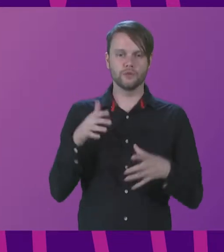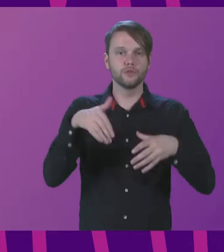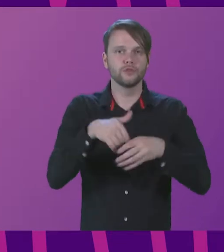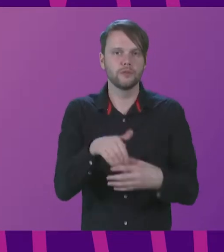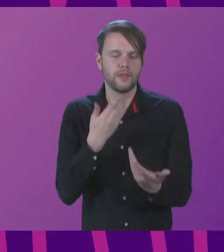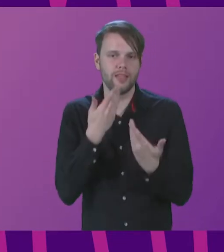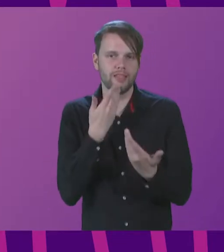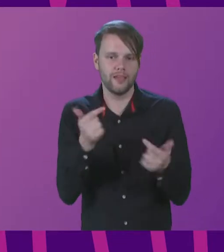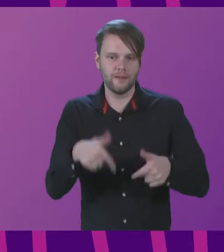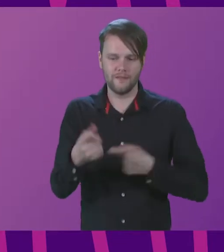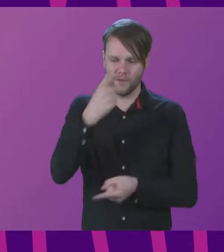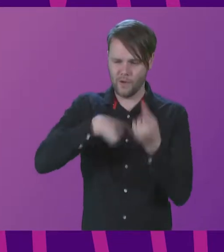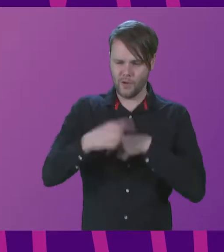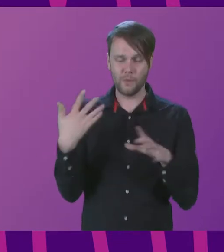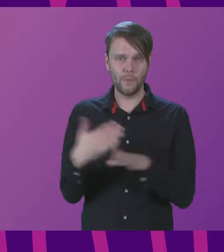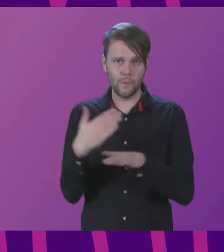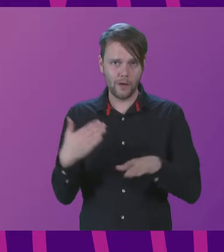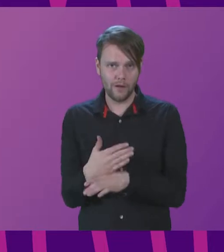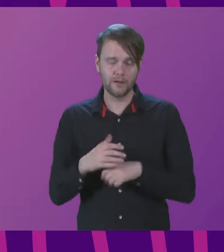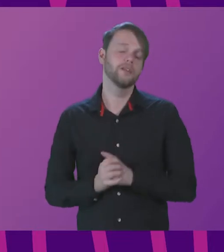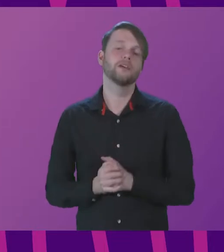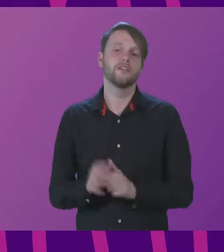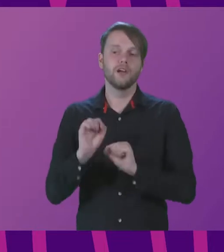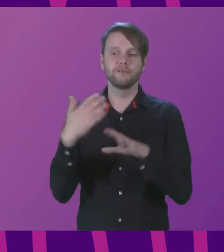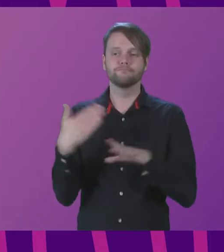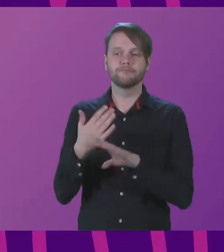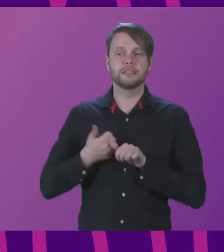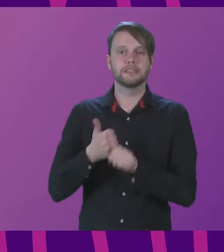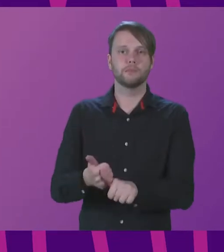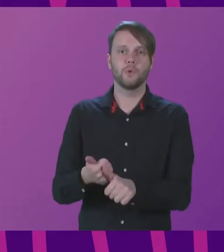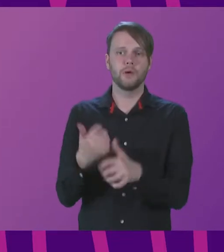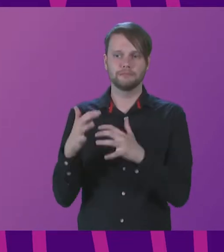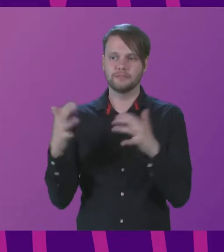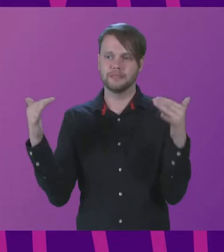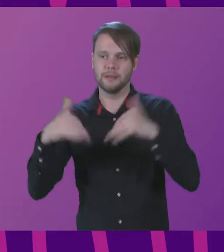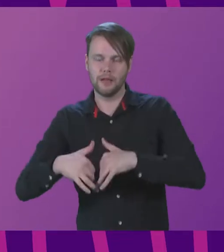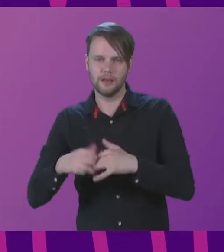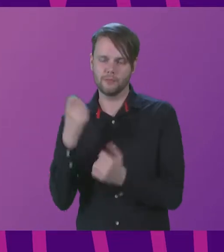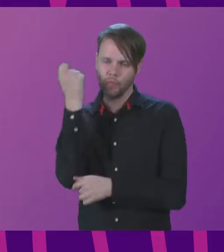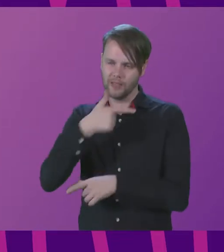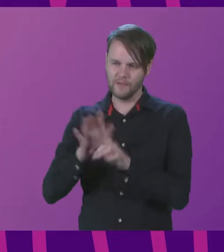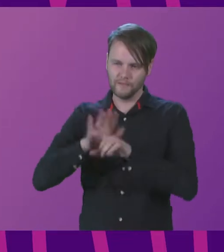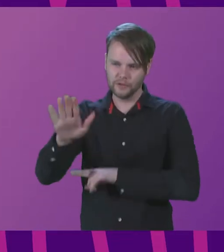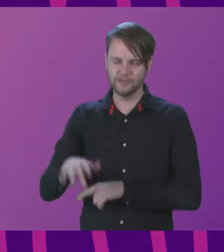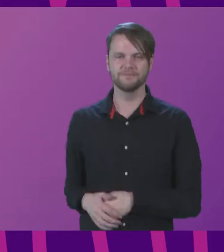in thanking him for all his work and for all's work in supporting the summit and wish him well for the future.